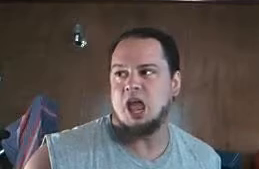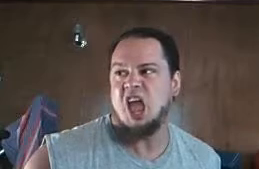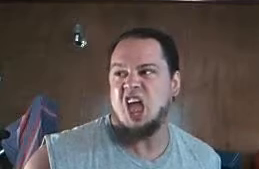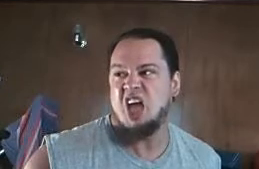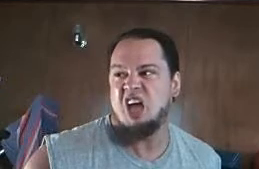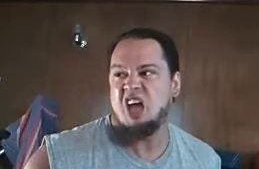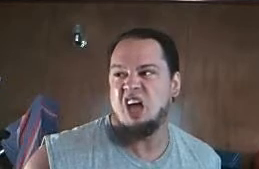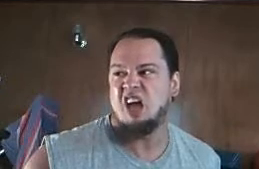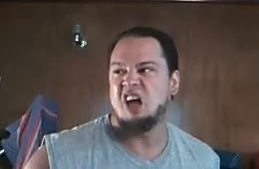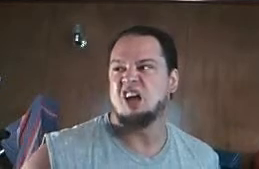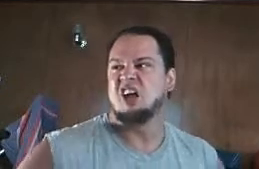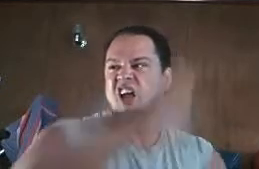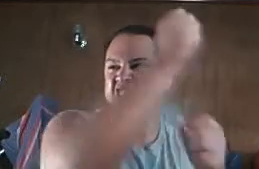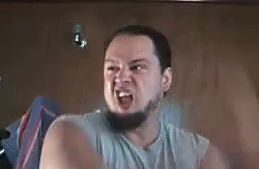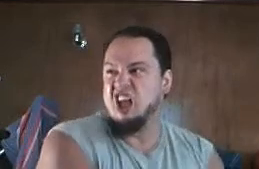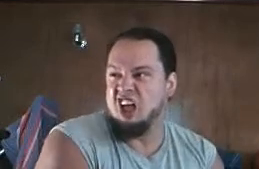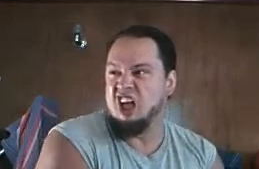Yeah. Yeah. Yeah.